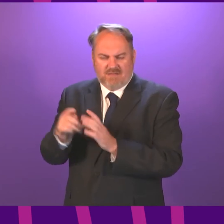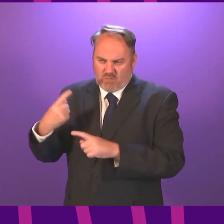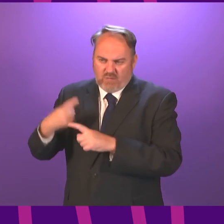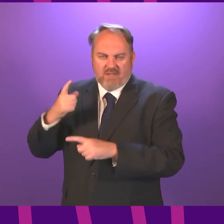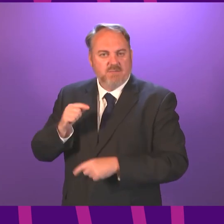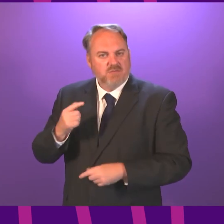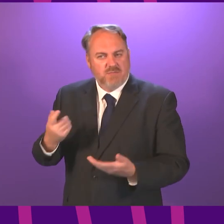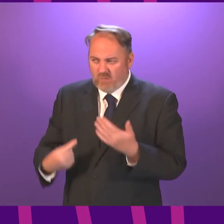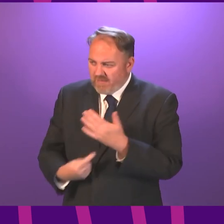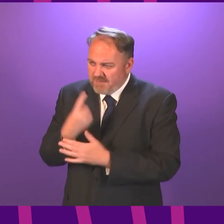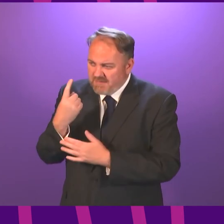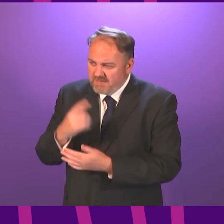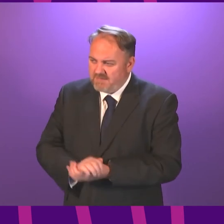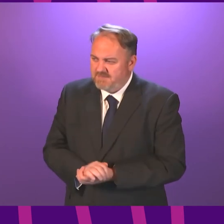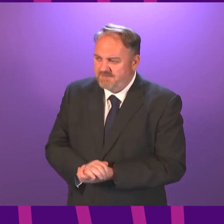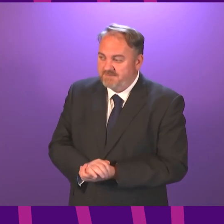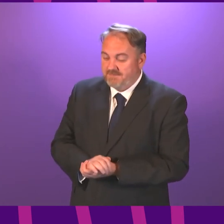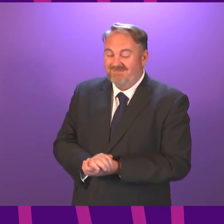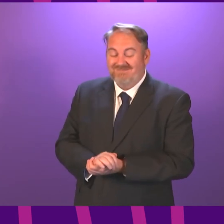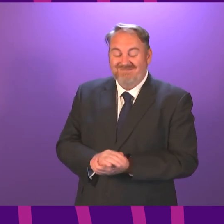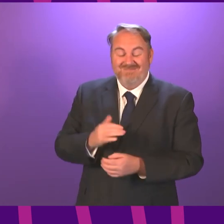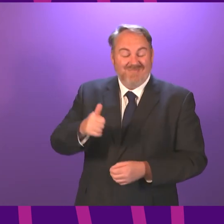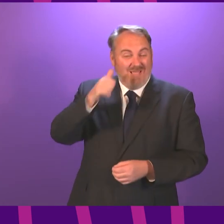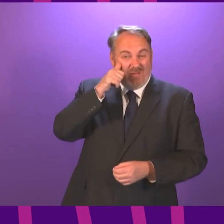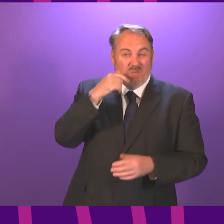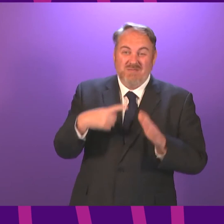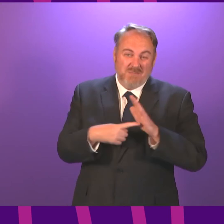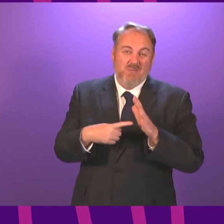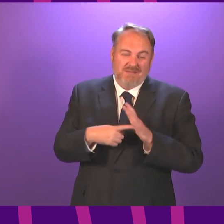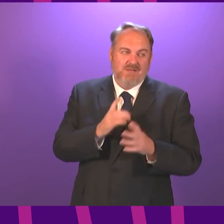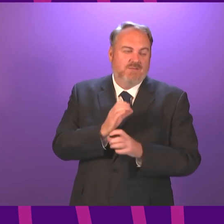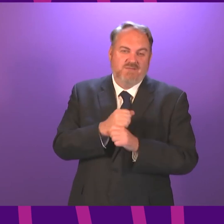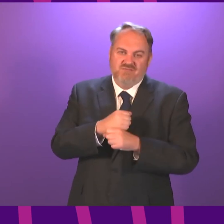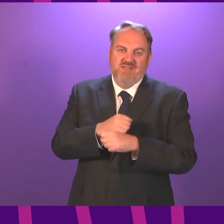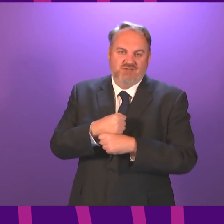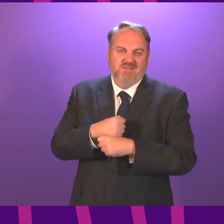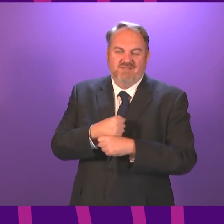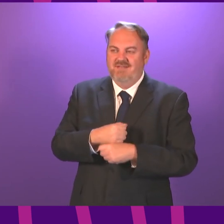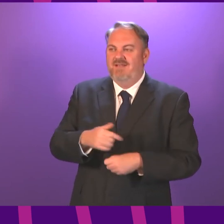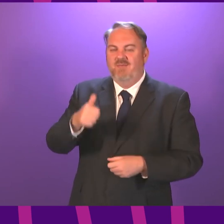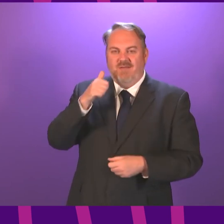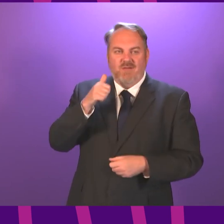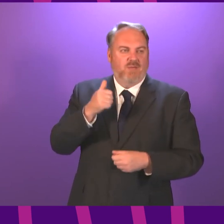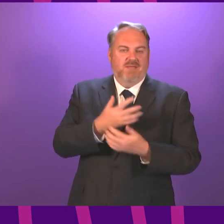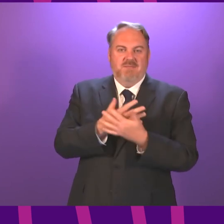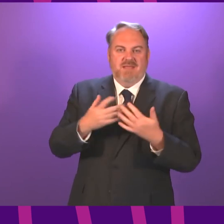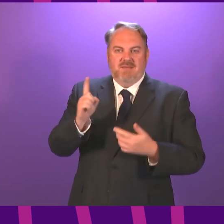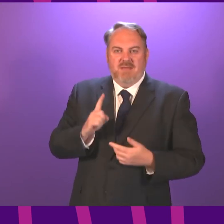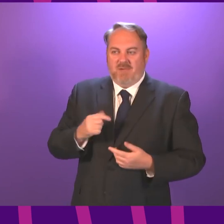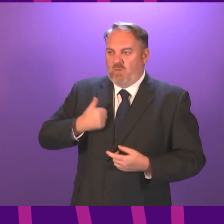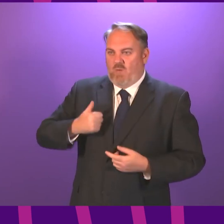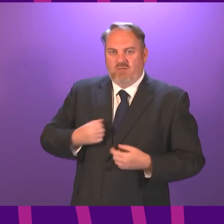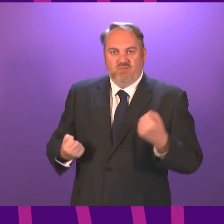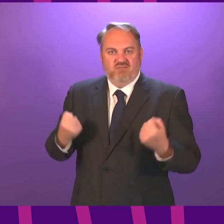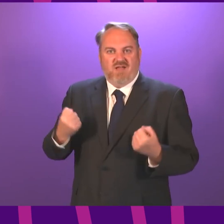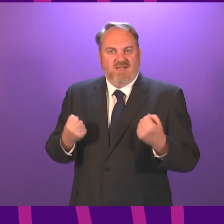know how important this is and frustrating it is that there is an economic imperative to have people